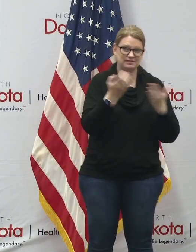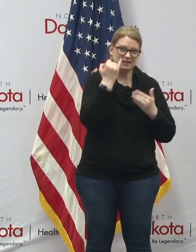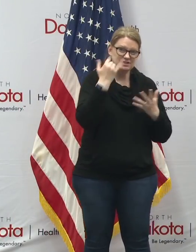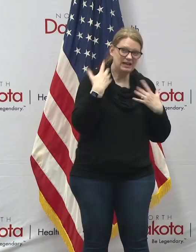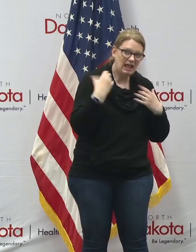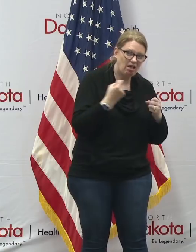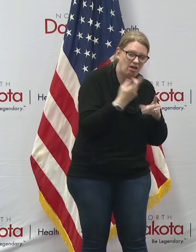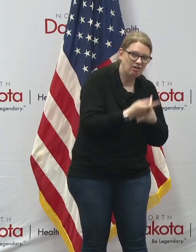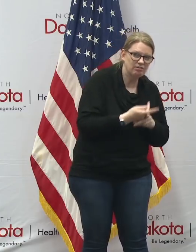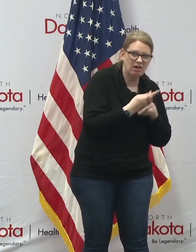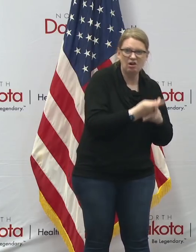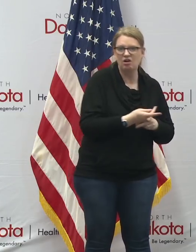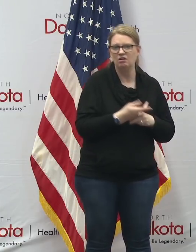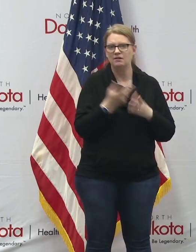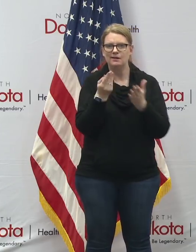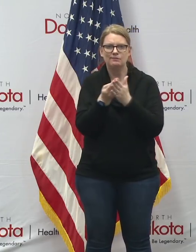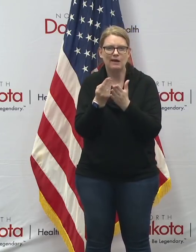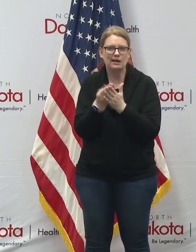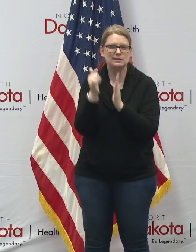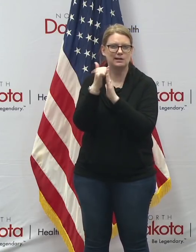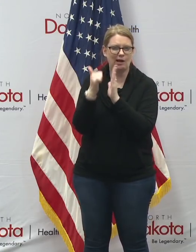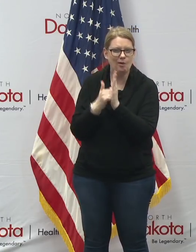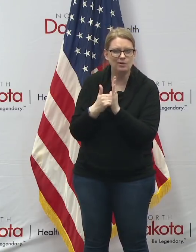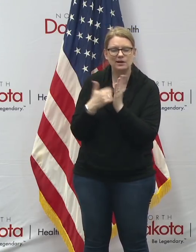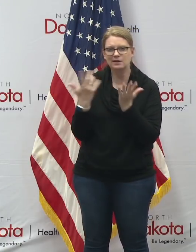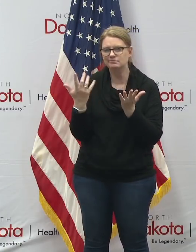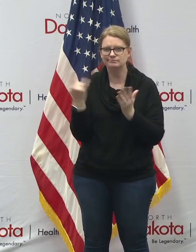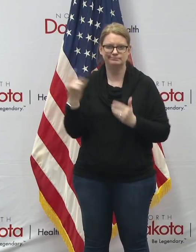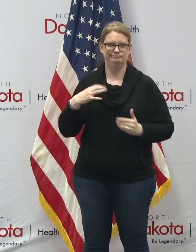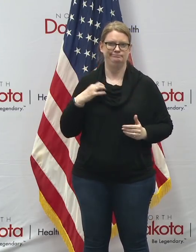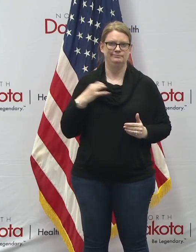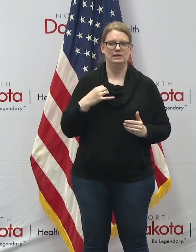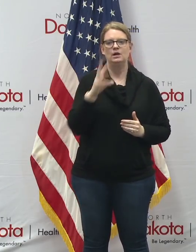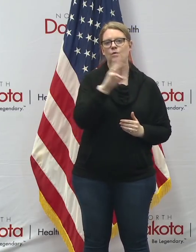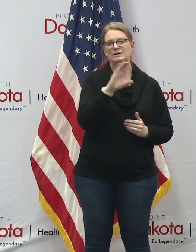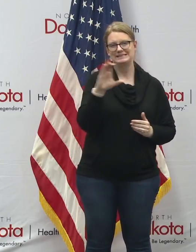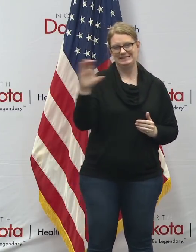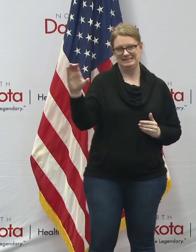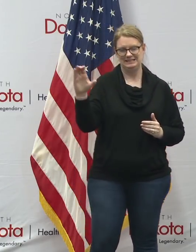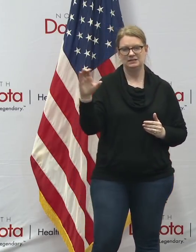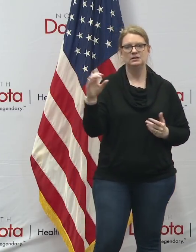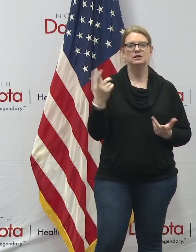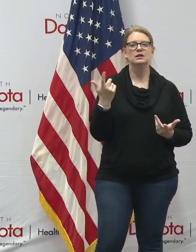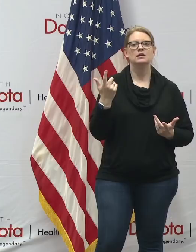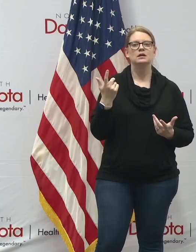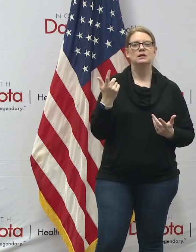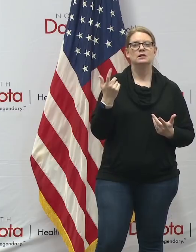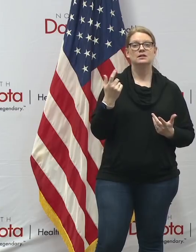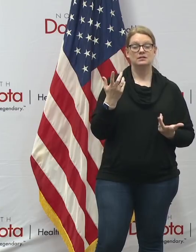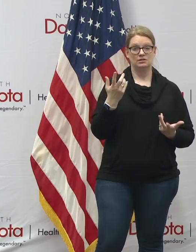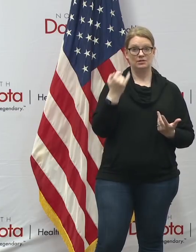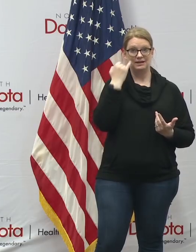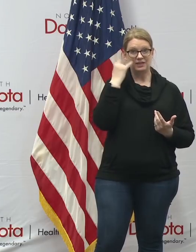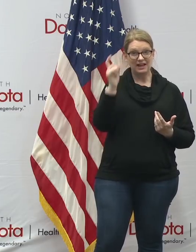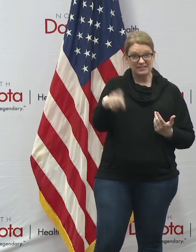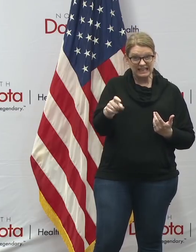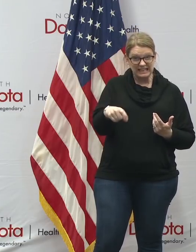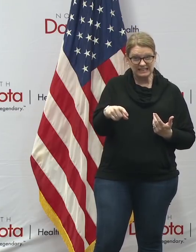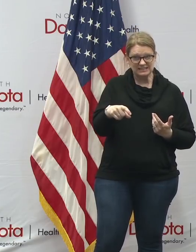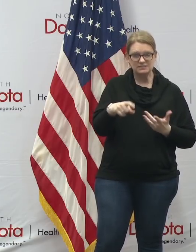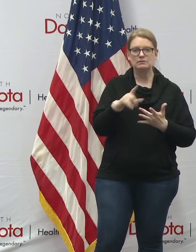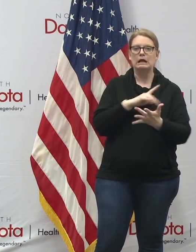care or finance accounting or anything you want to volunteer go to the workforce coordination center and if you have needs go to the workforce